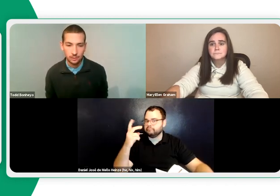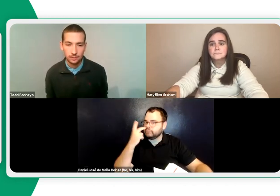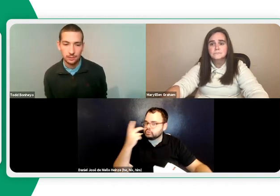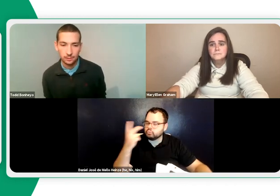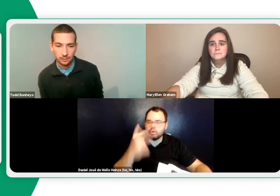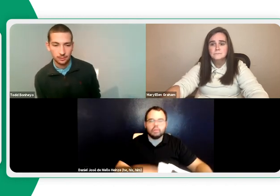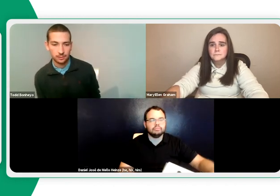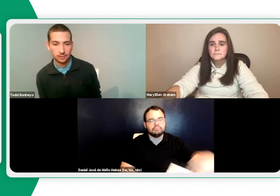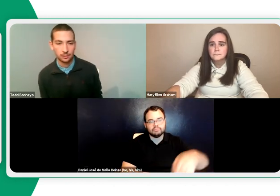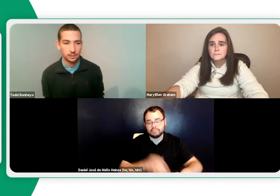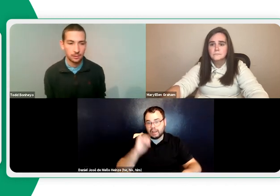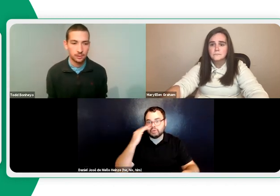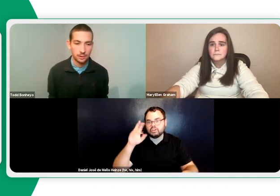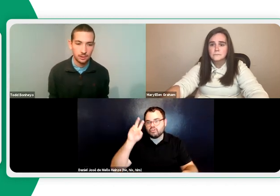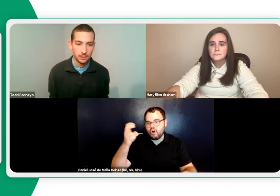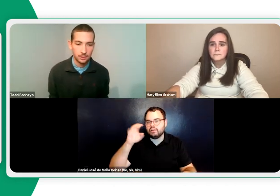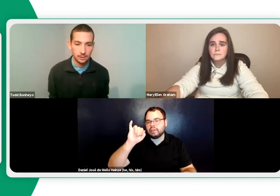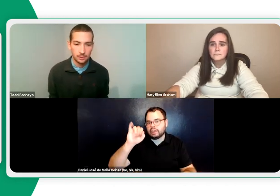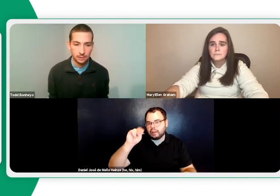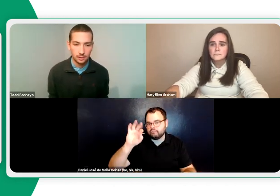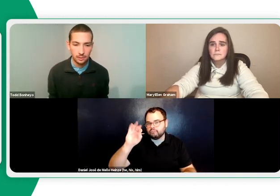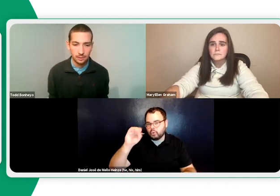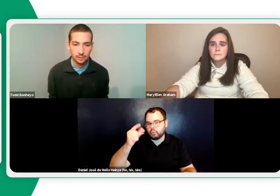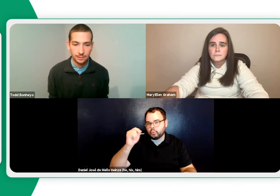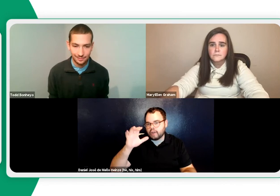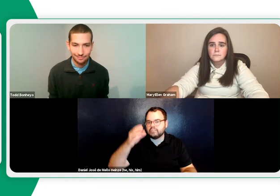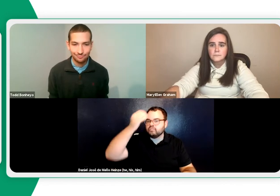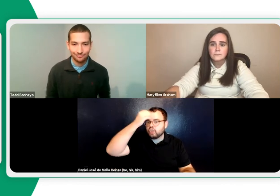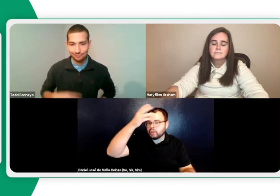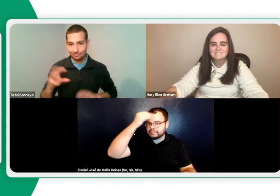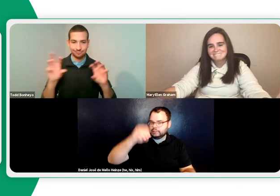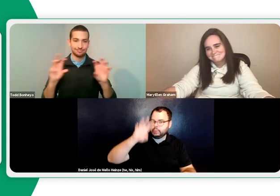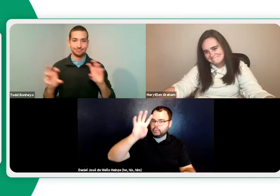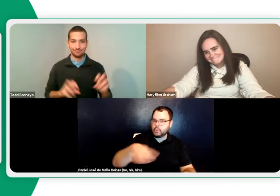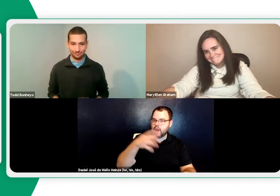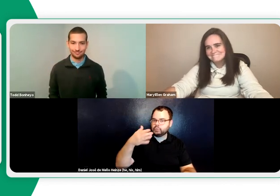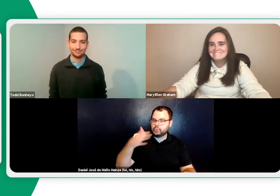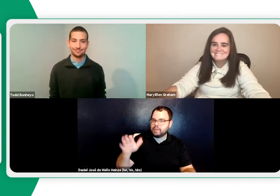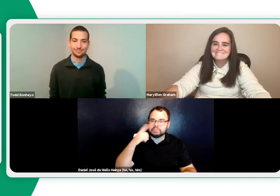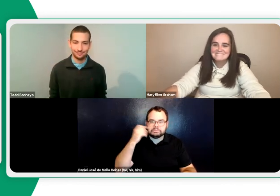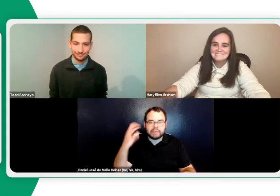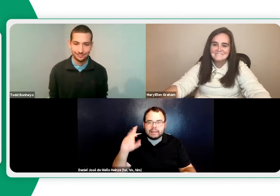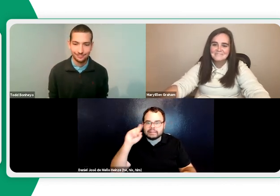So it becomes much more visual. Yeah, it's visual. That's why it's called infographic. It's an